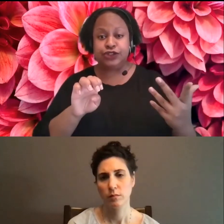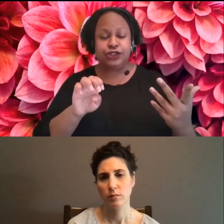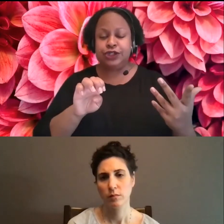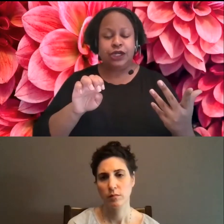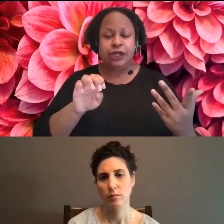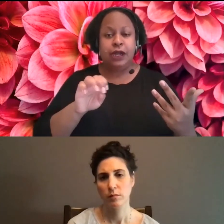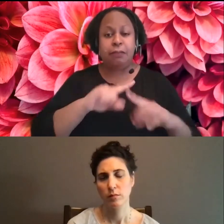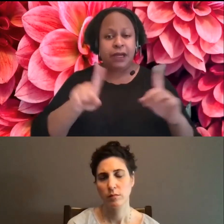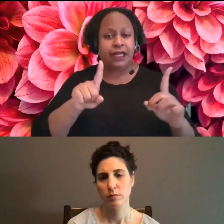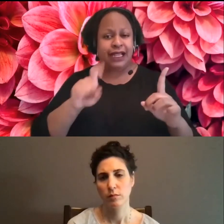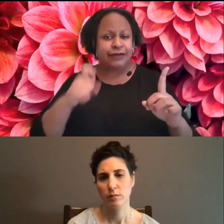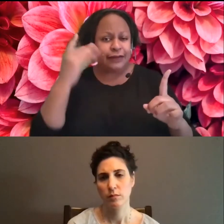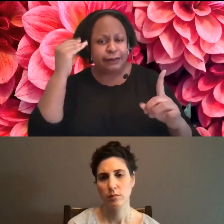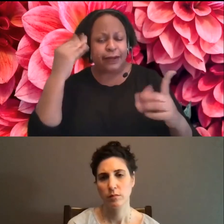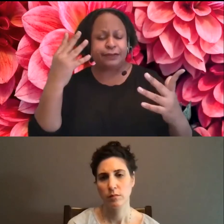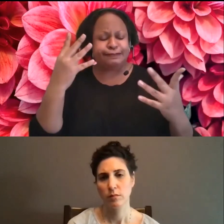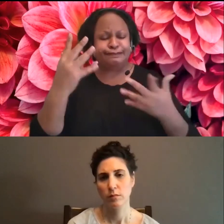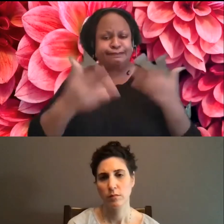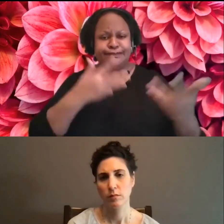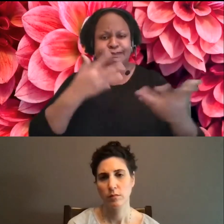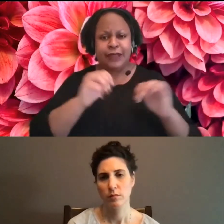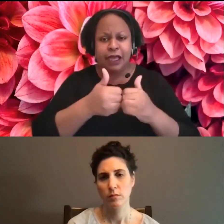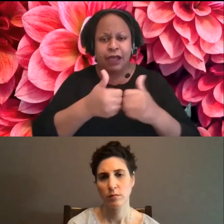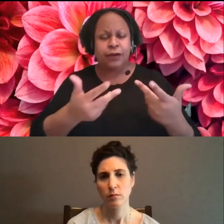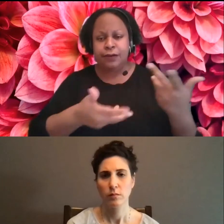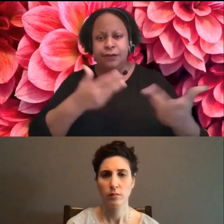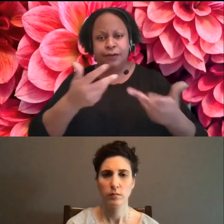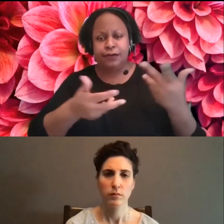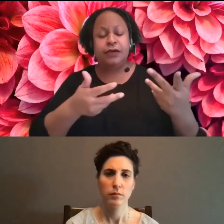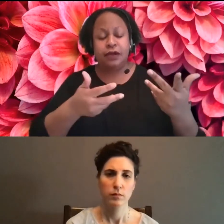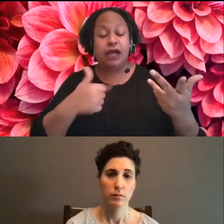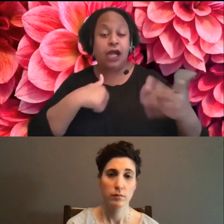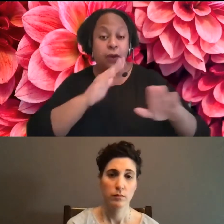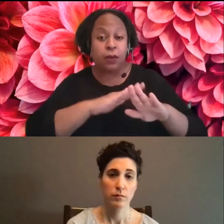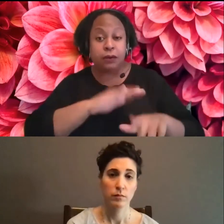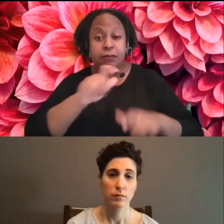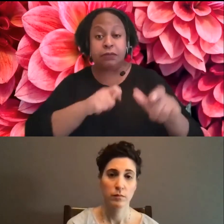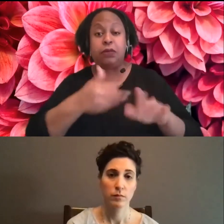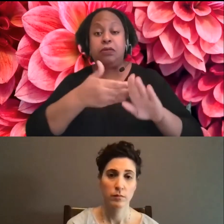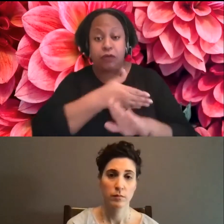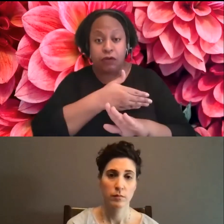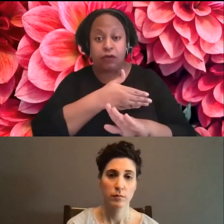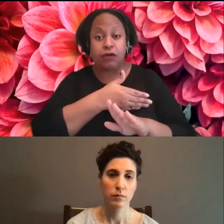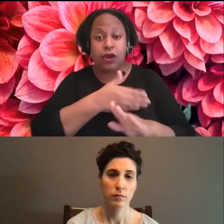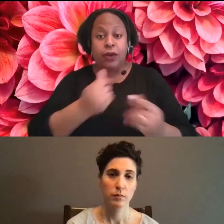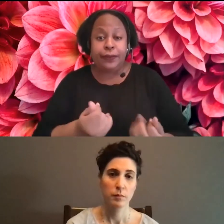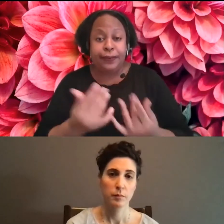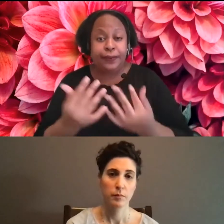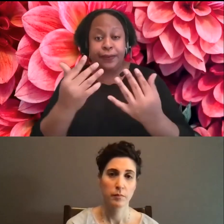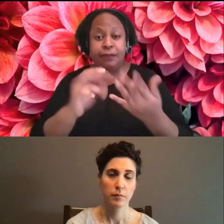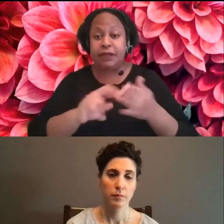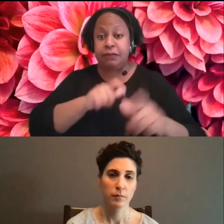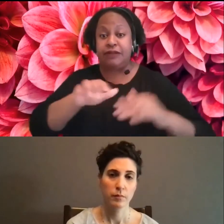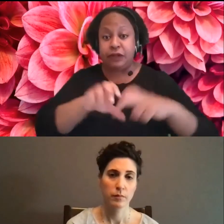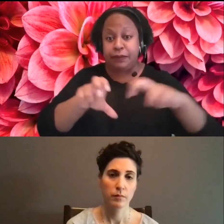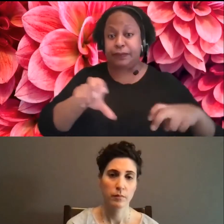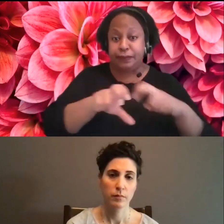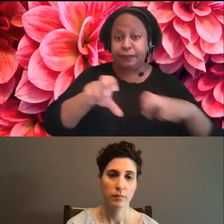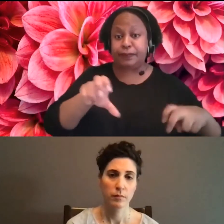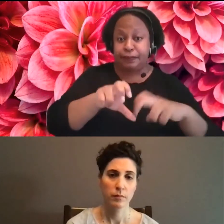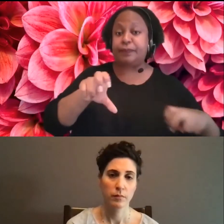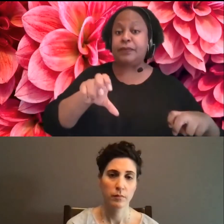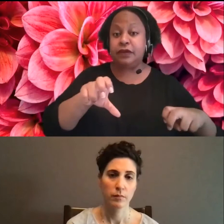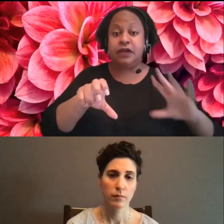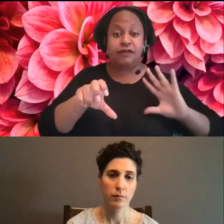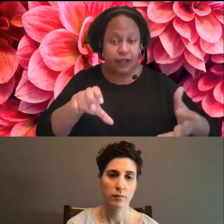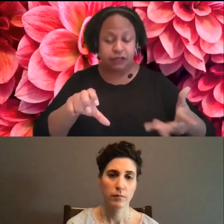around it. I usually just warn beforehand that it's going to happen. So if people need to leave the space initially, um,